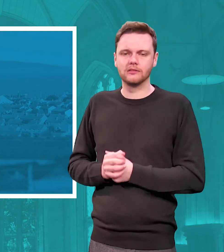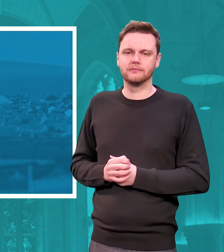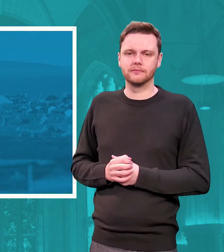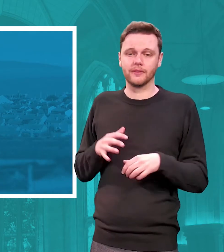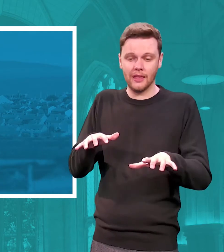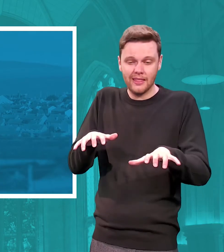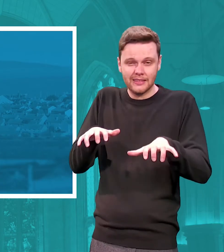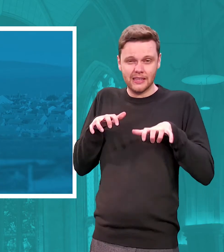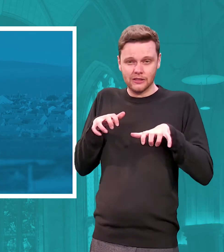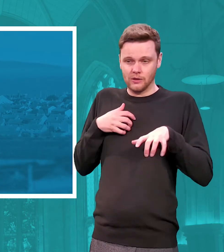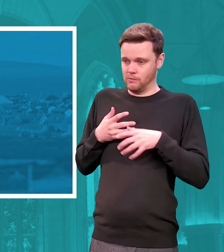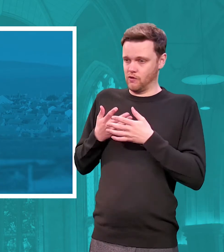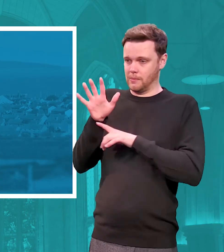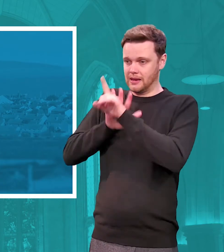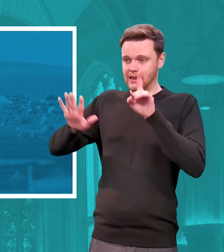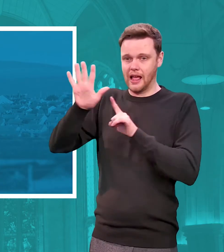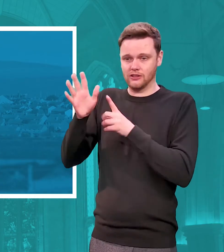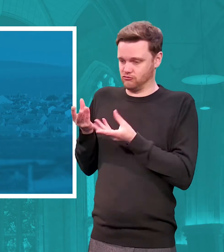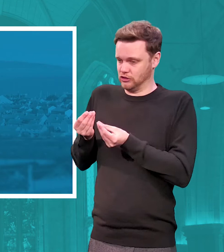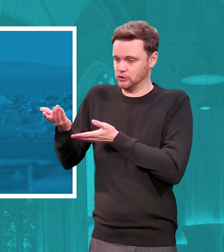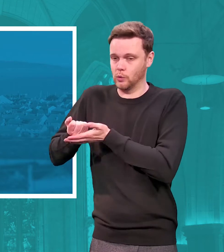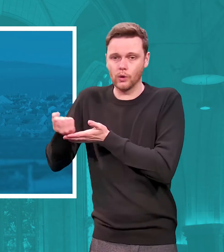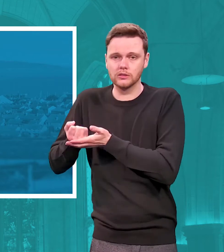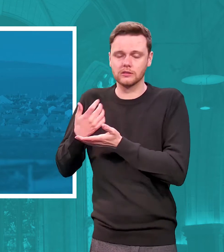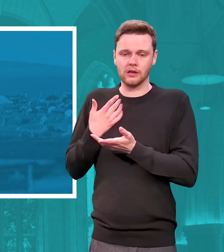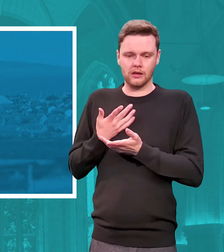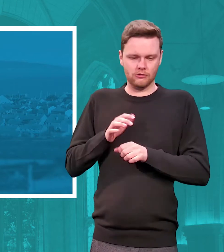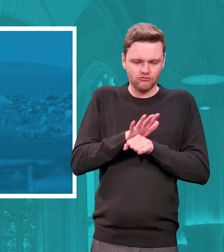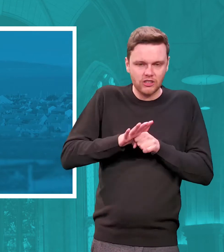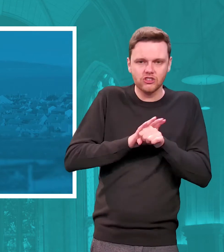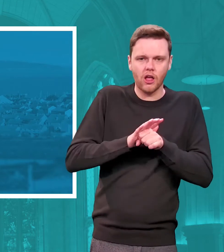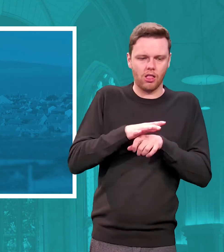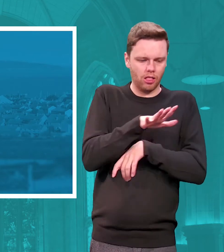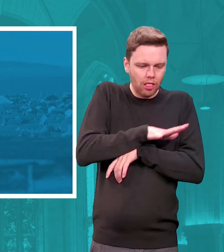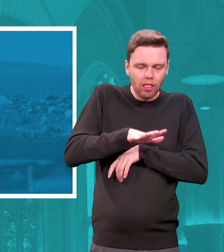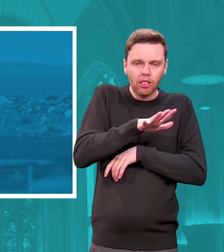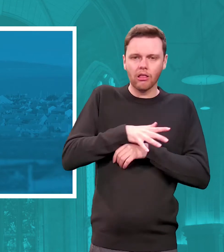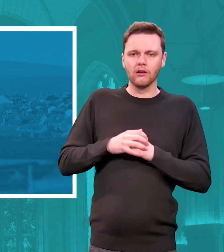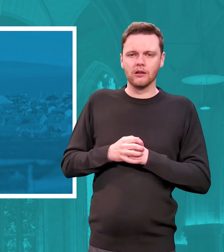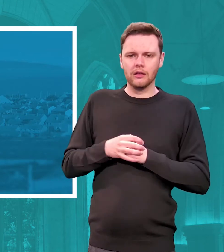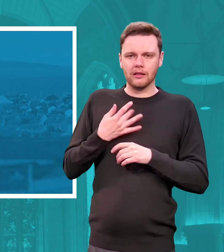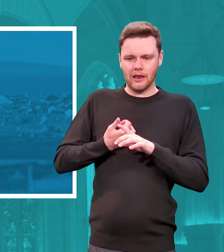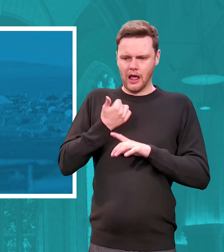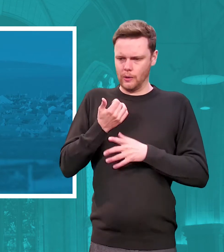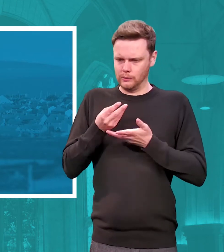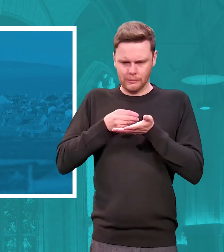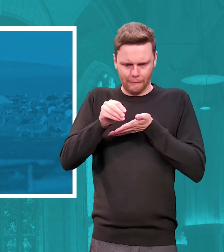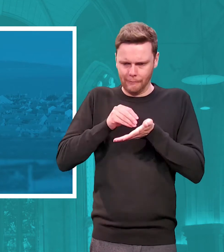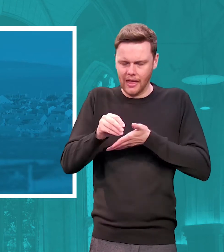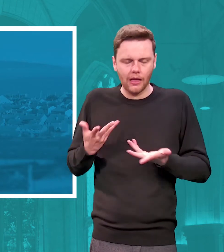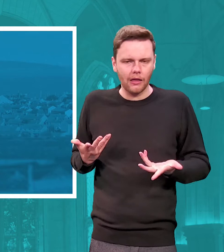nationally and what we resource regionally and locally and how we pay for it